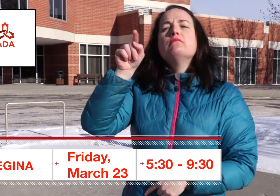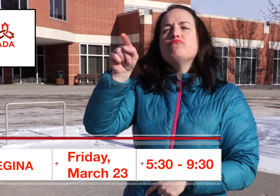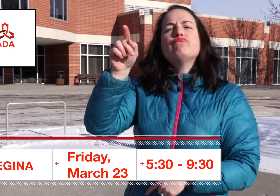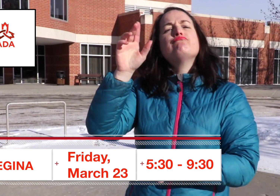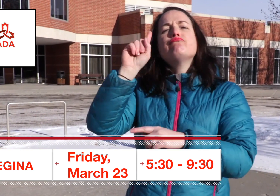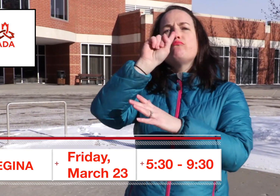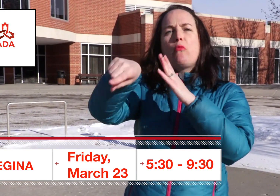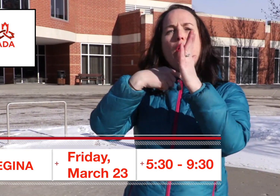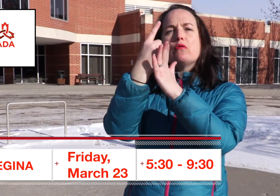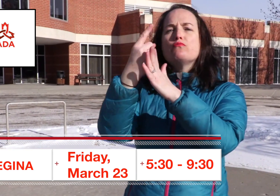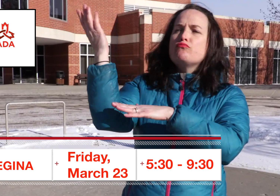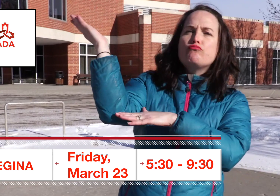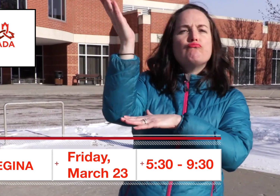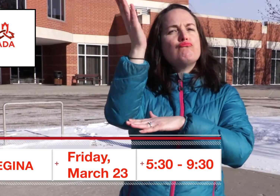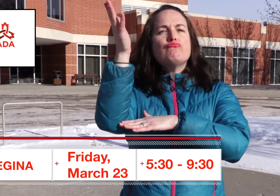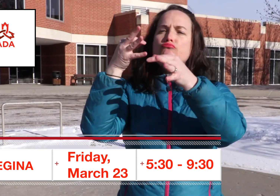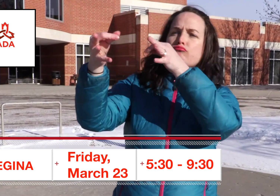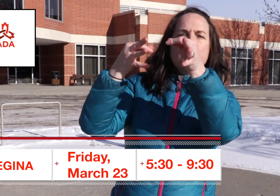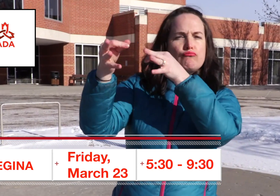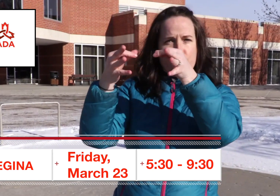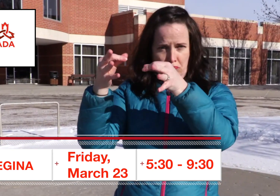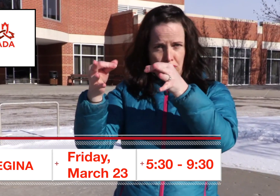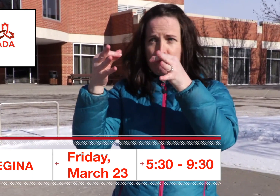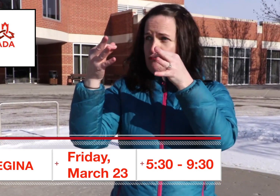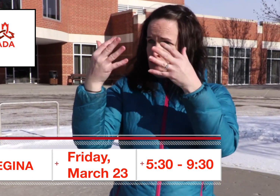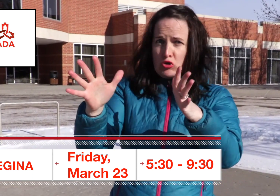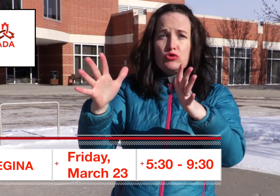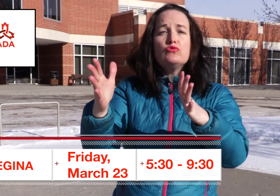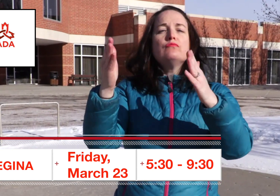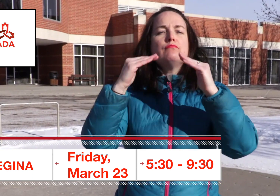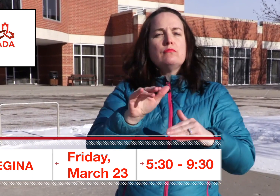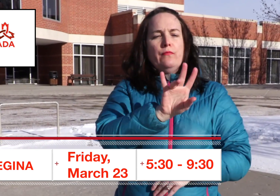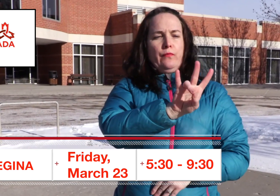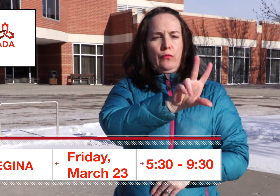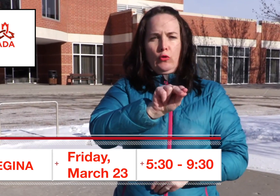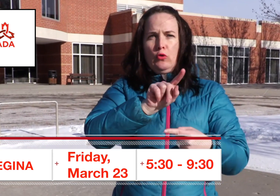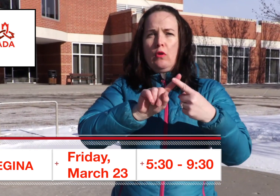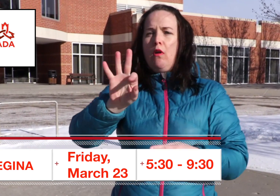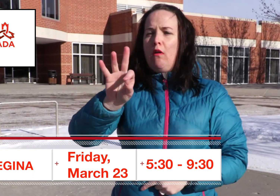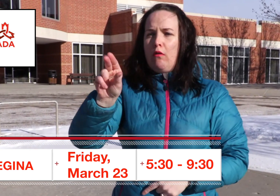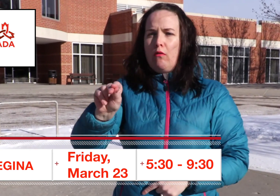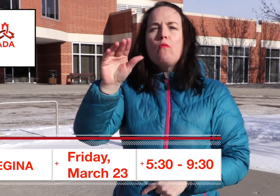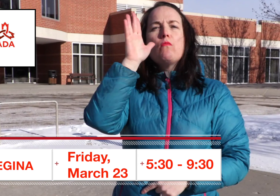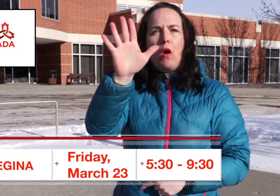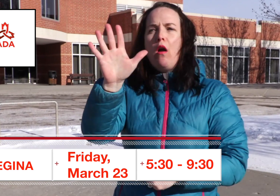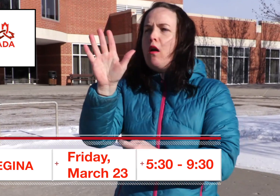7.30 is the one-hour presentation to explain the service. And from 7.30 to 9